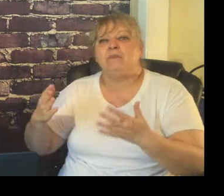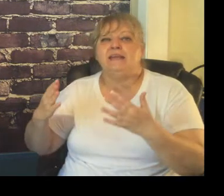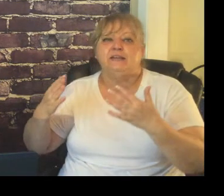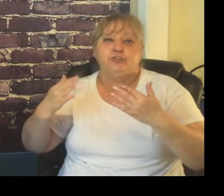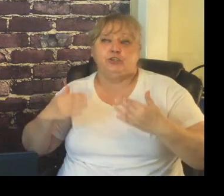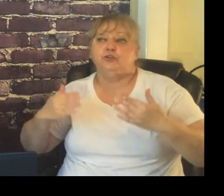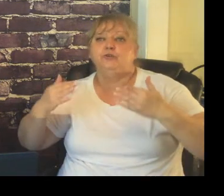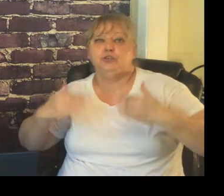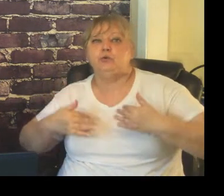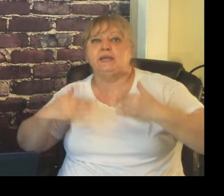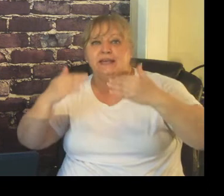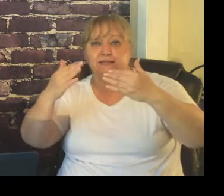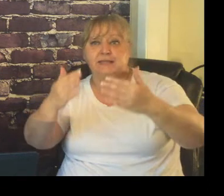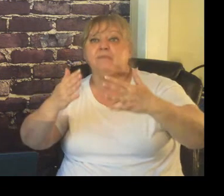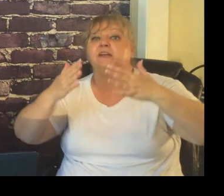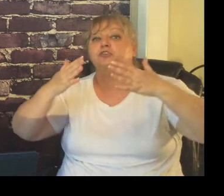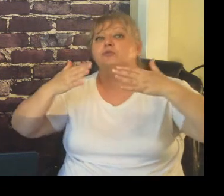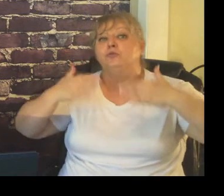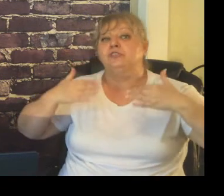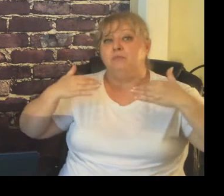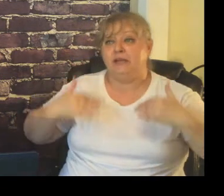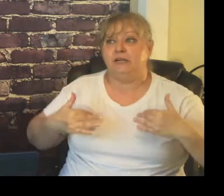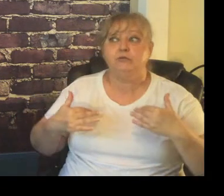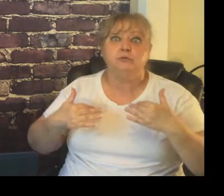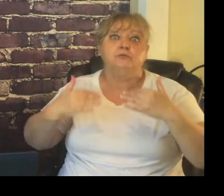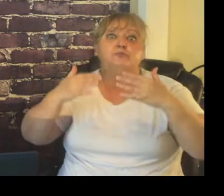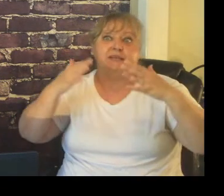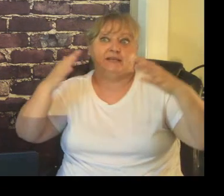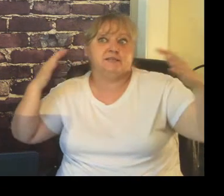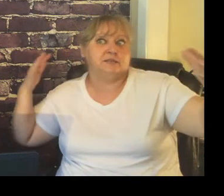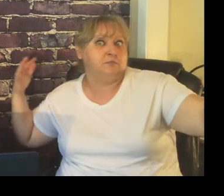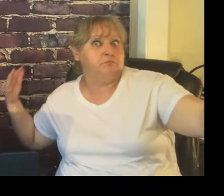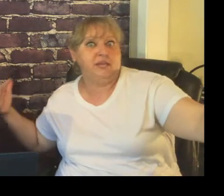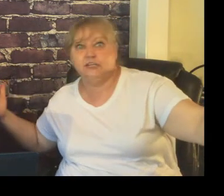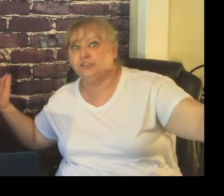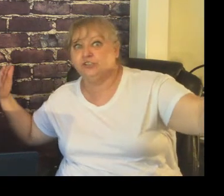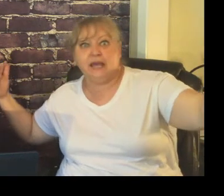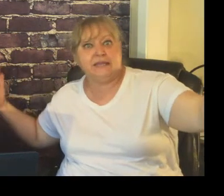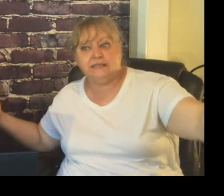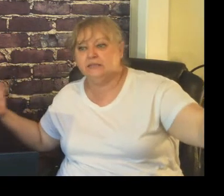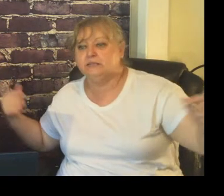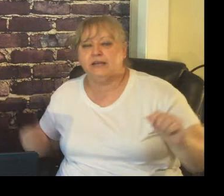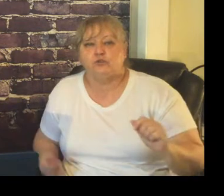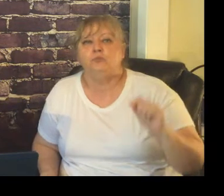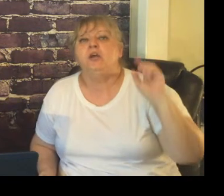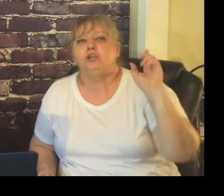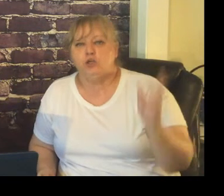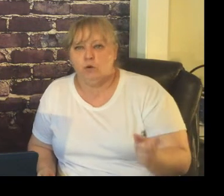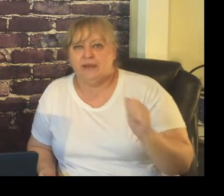against you you against them that your rules are better rules because it's a bigger society in the classroom you will mess